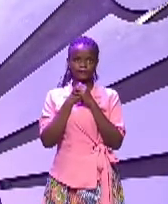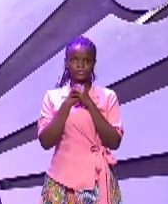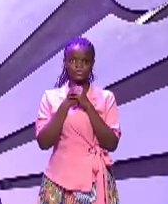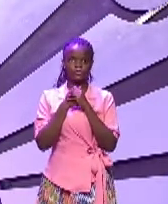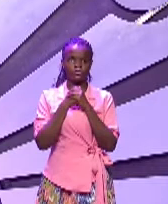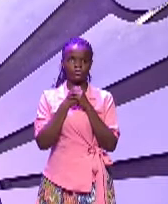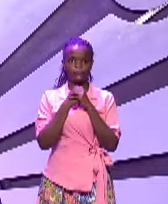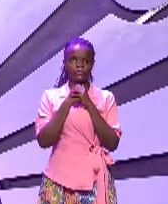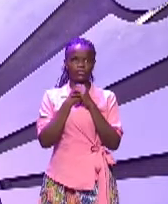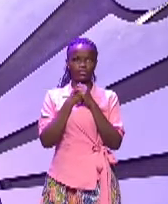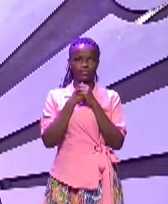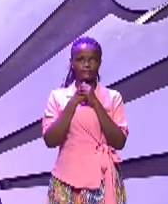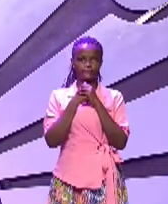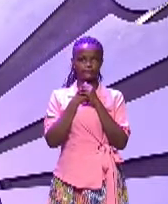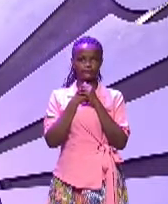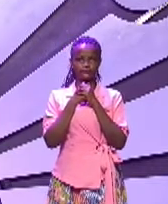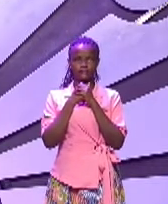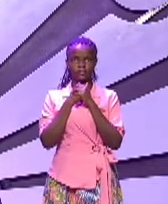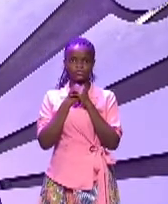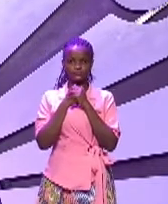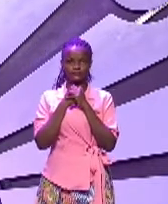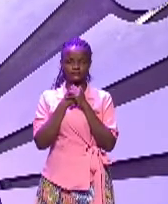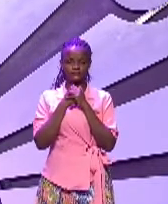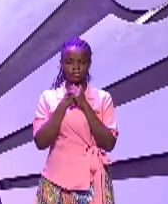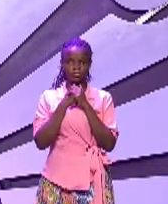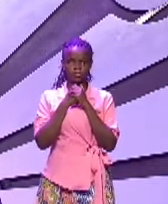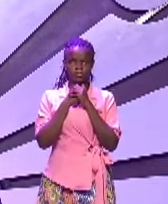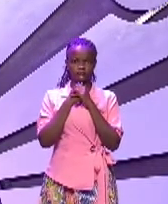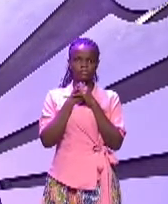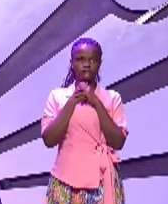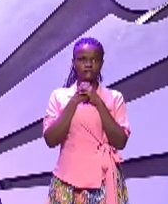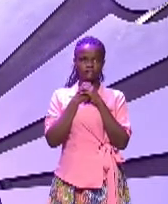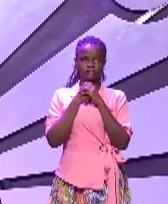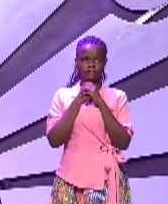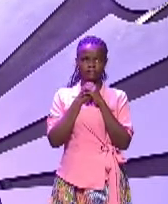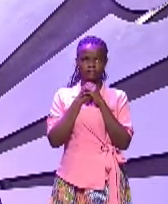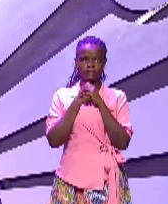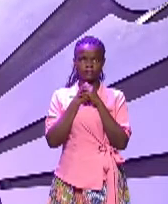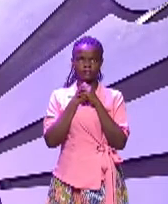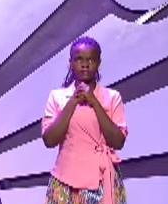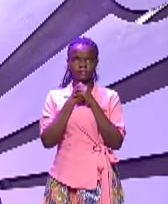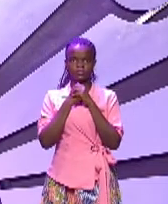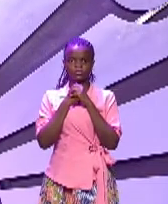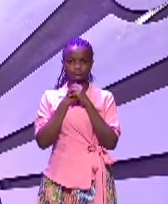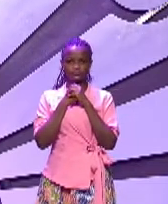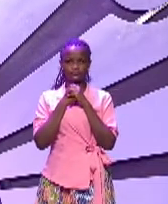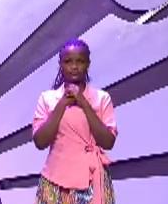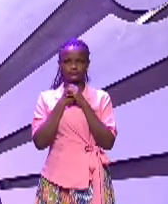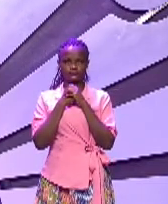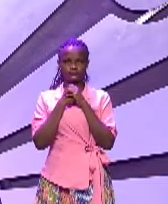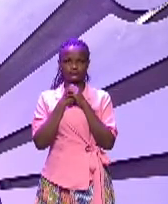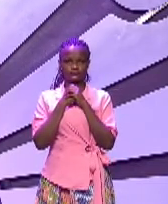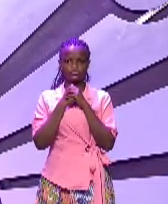kuchigambe chuk habini musam vlinya kuntiko ya pisuga oimusam masogo otunule ebu guanjua